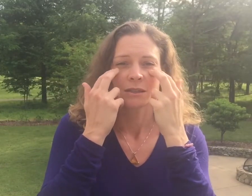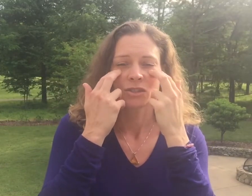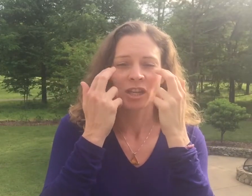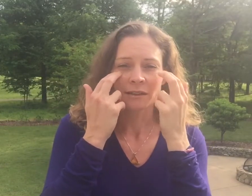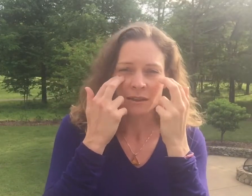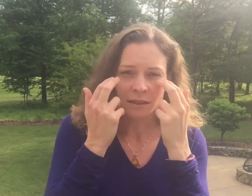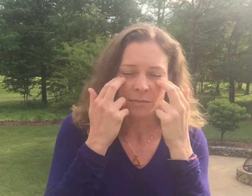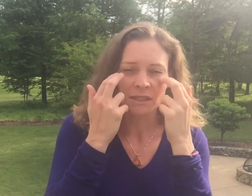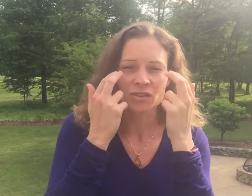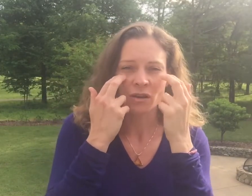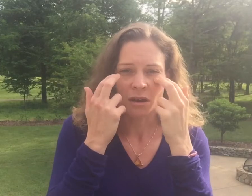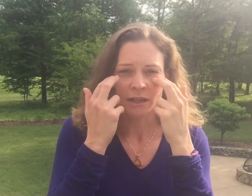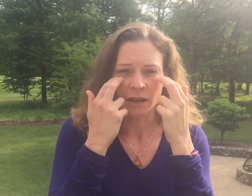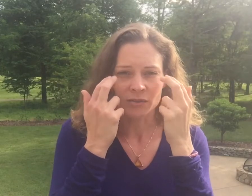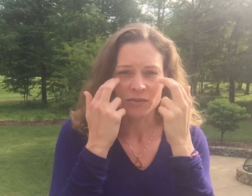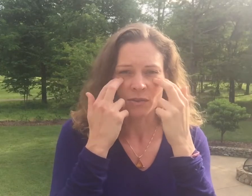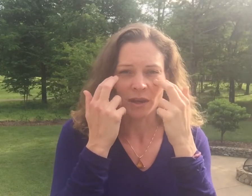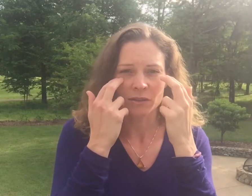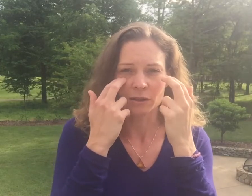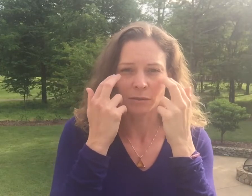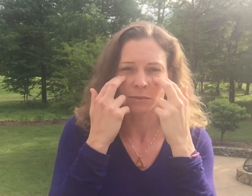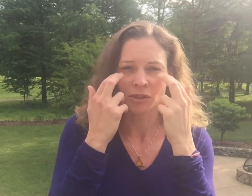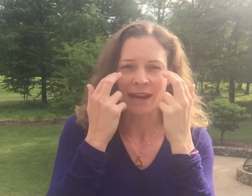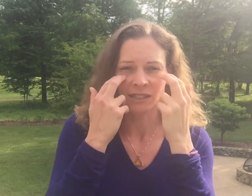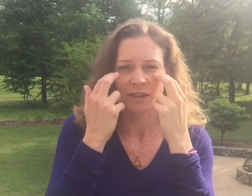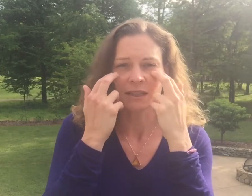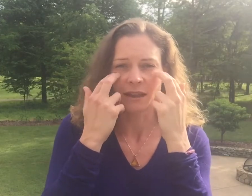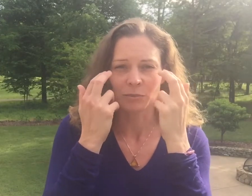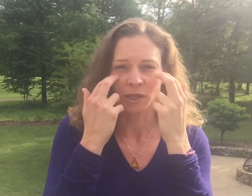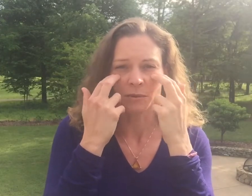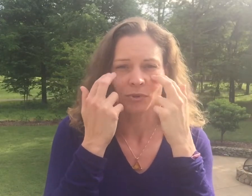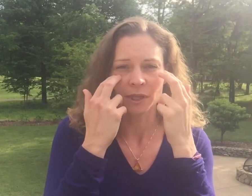Gently, but strong enough so that you're activating that meridian point.